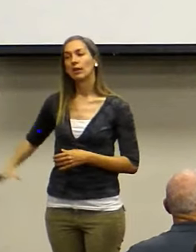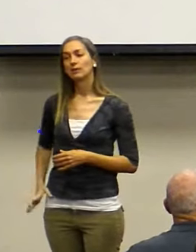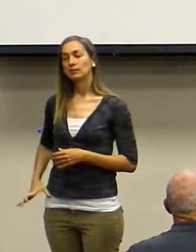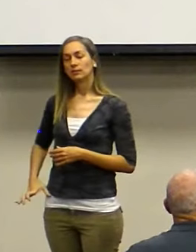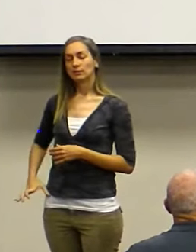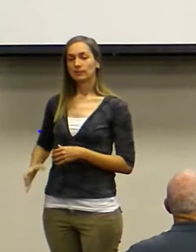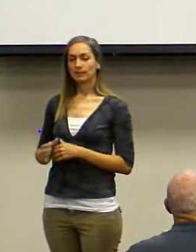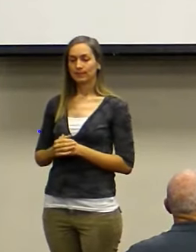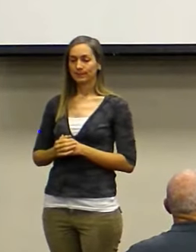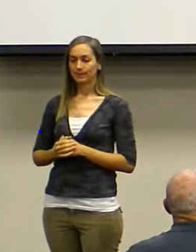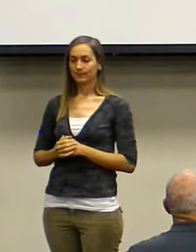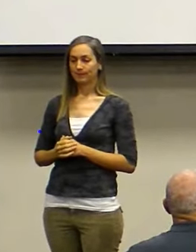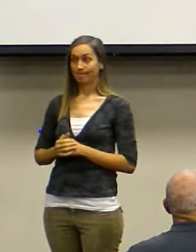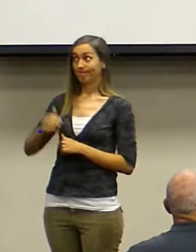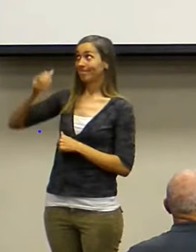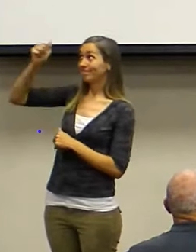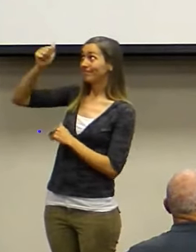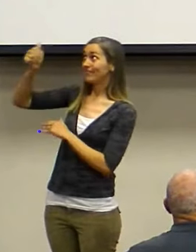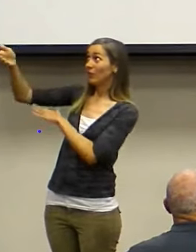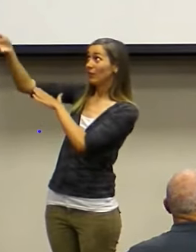Christ, who was God?